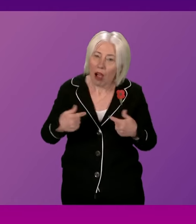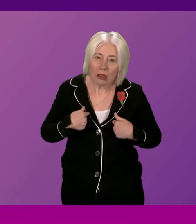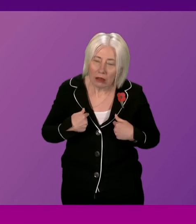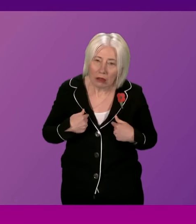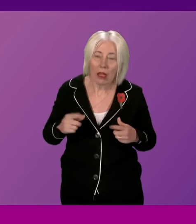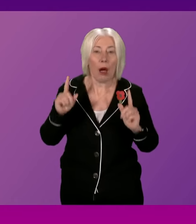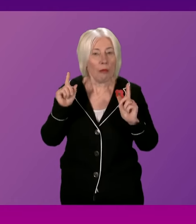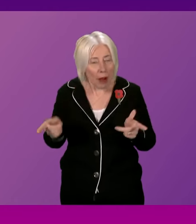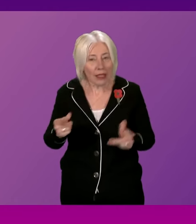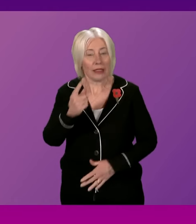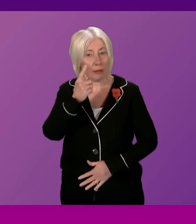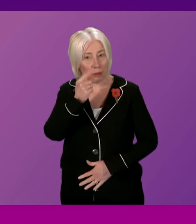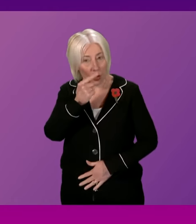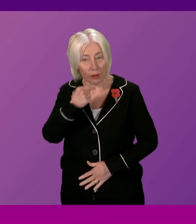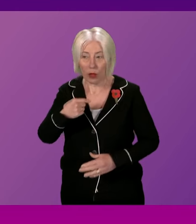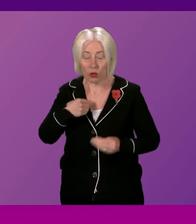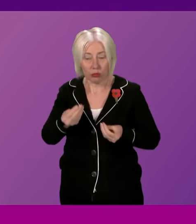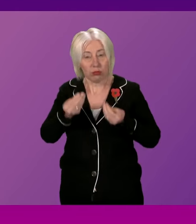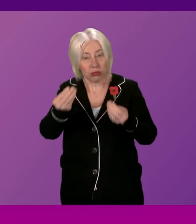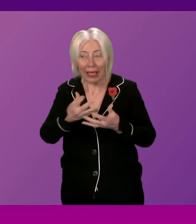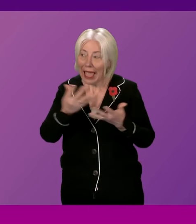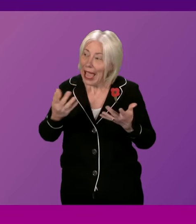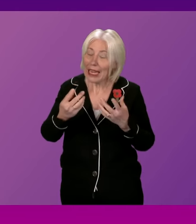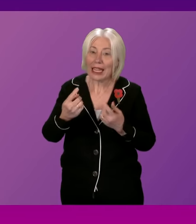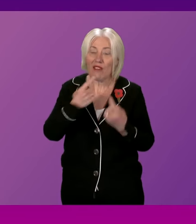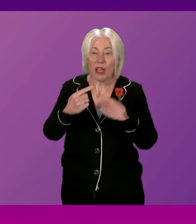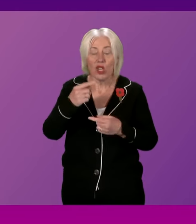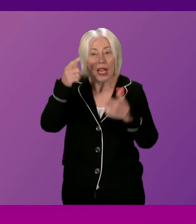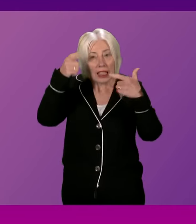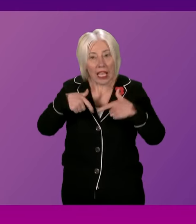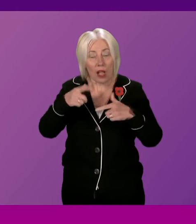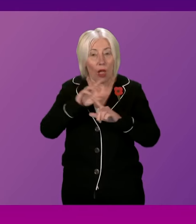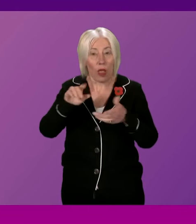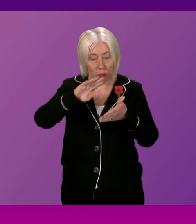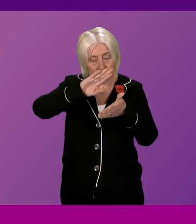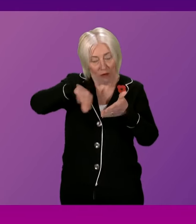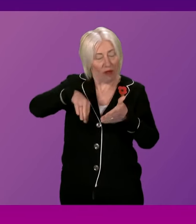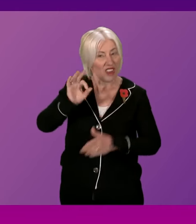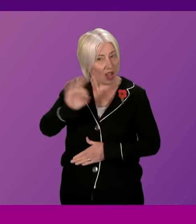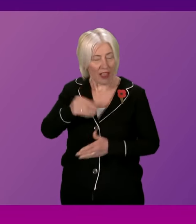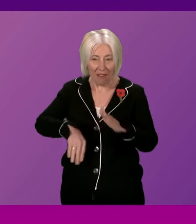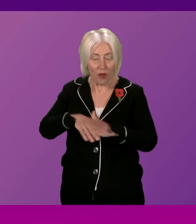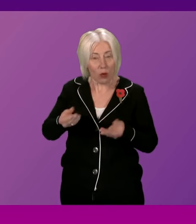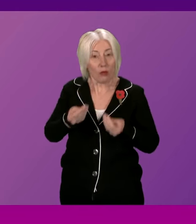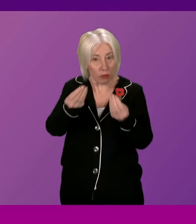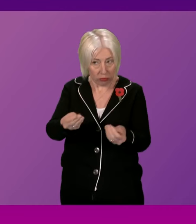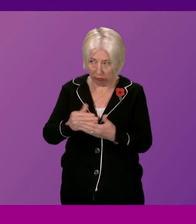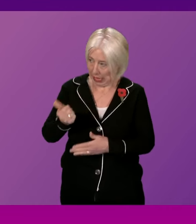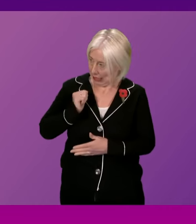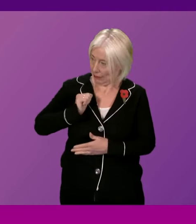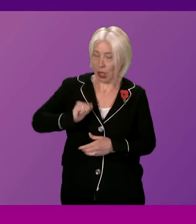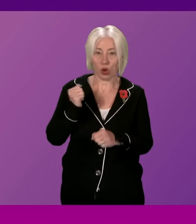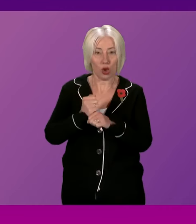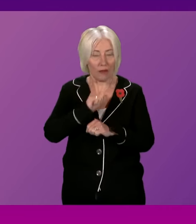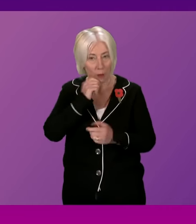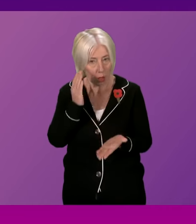of course, the ability to hand over legal advice unredacted, then I would expect the Scottish Government to do so. And, of course, I'm